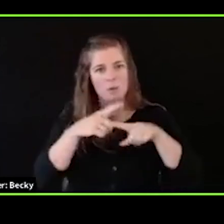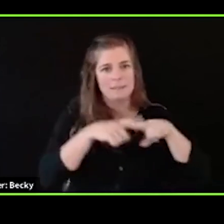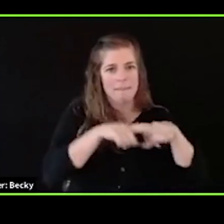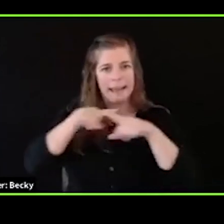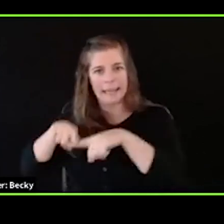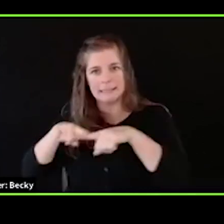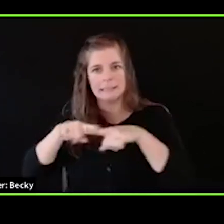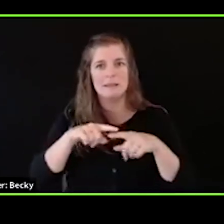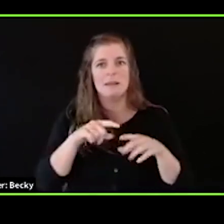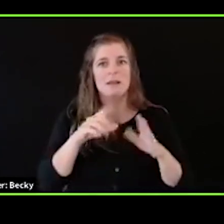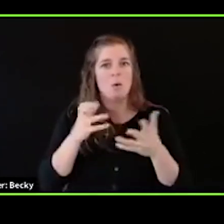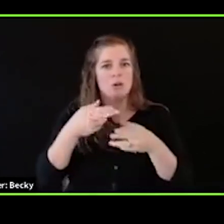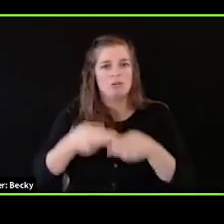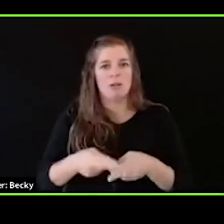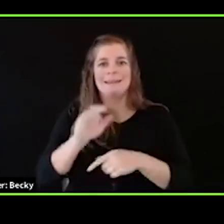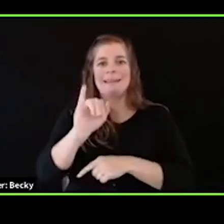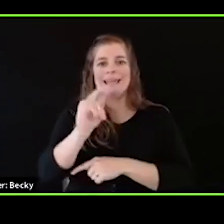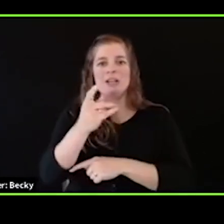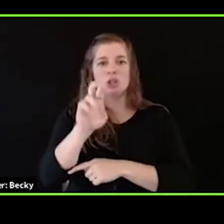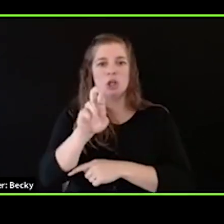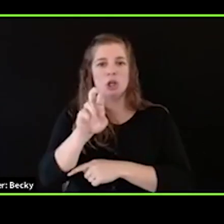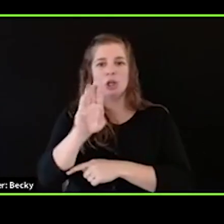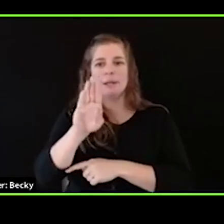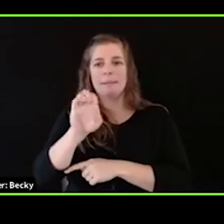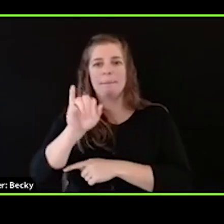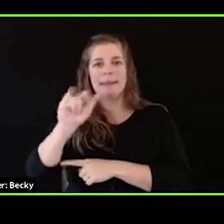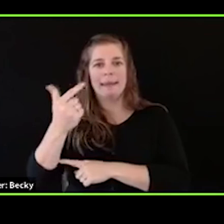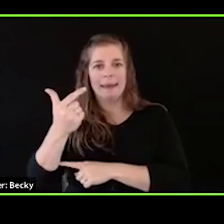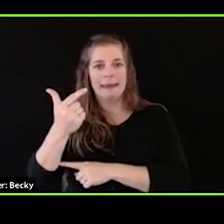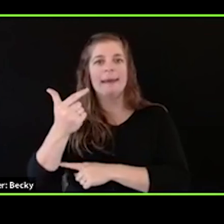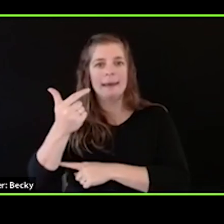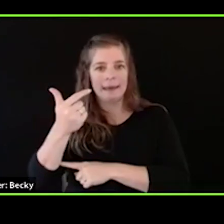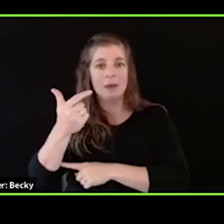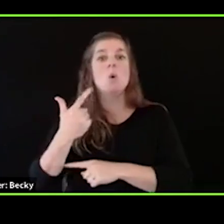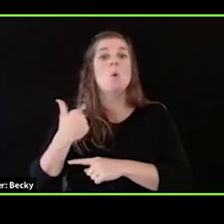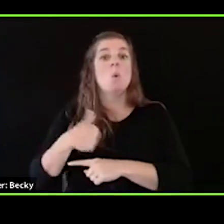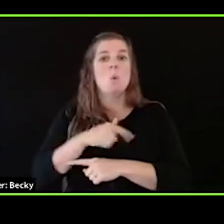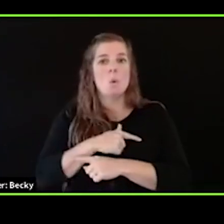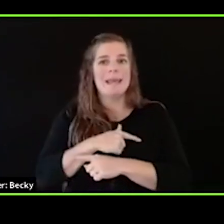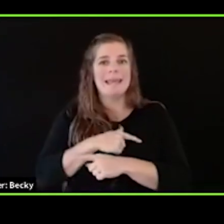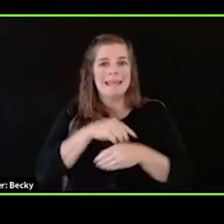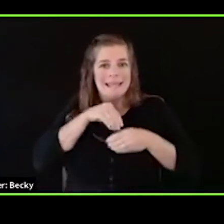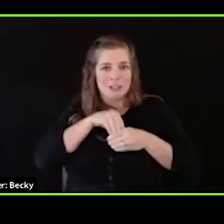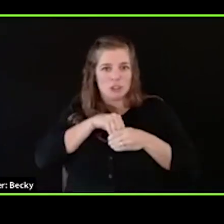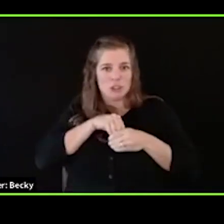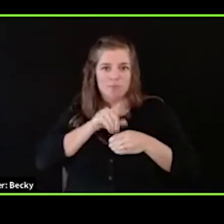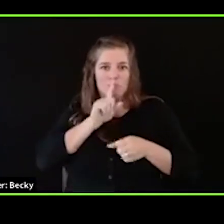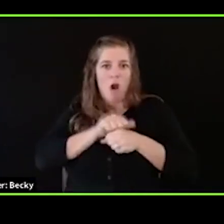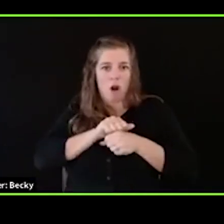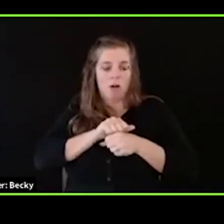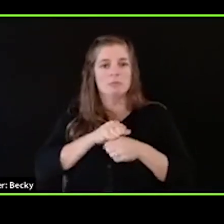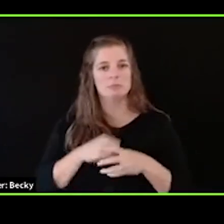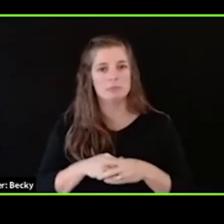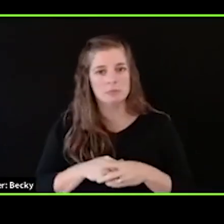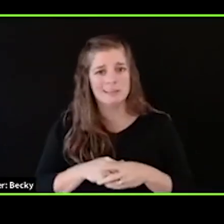Nhat Hanh calls interbeing. Interbeing. We inter are. It's quite bold, really, to